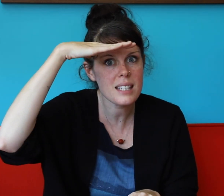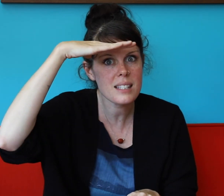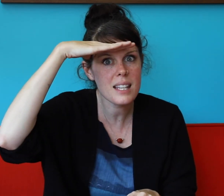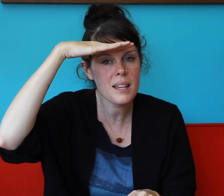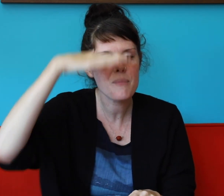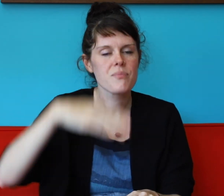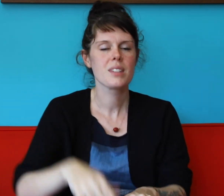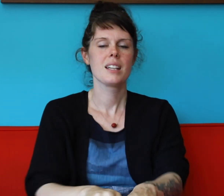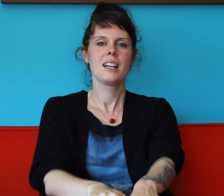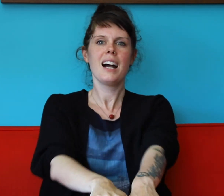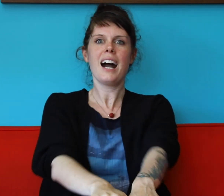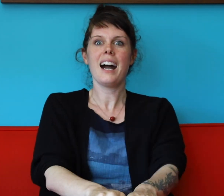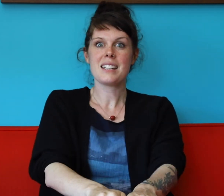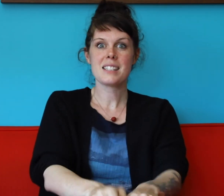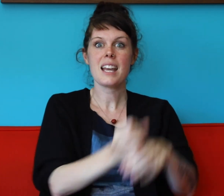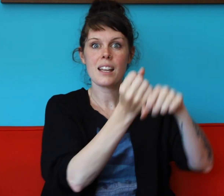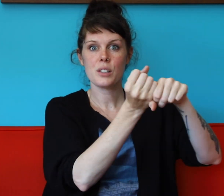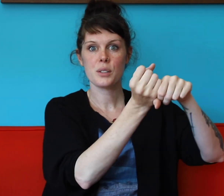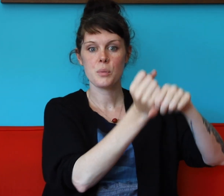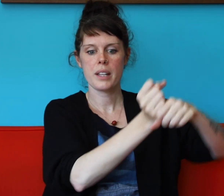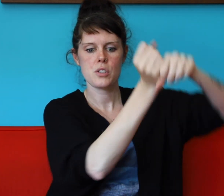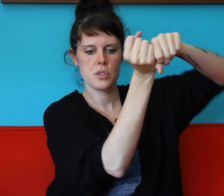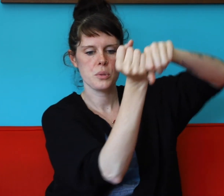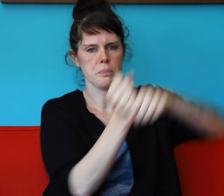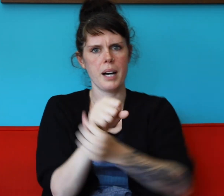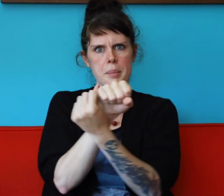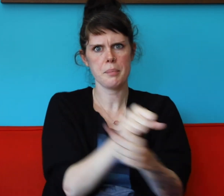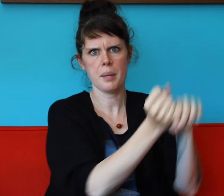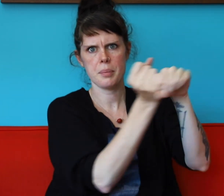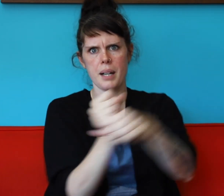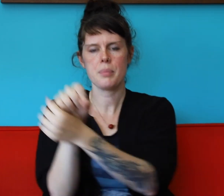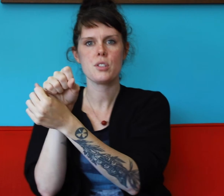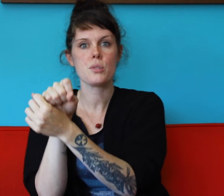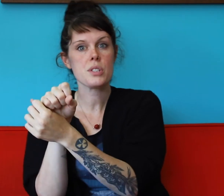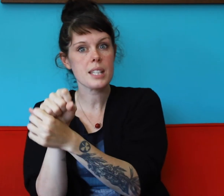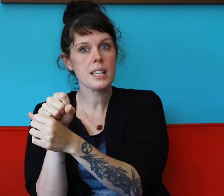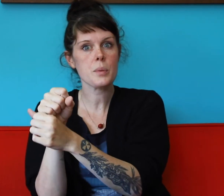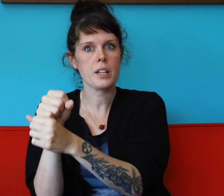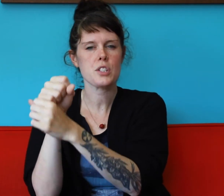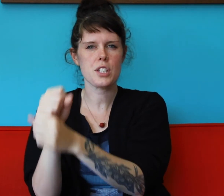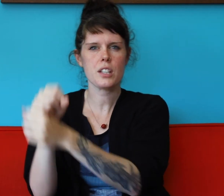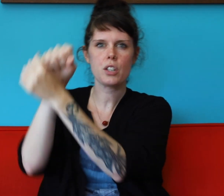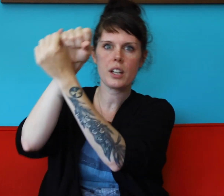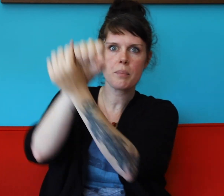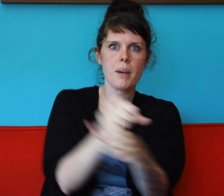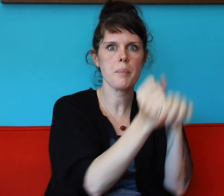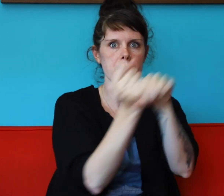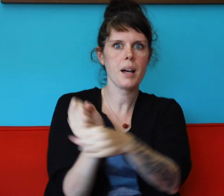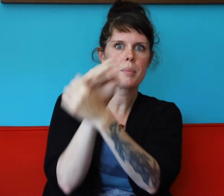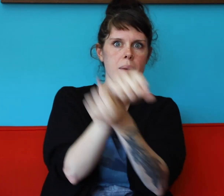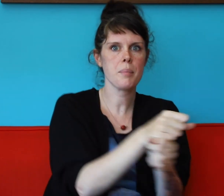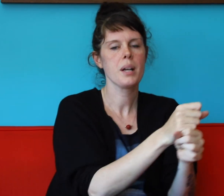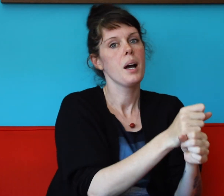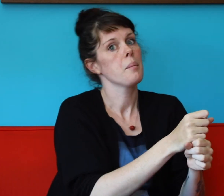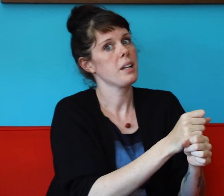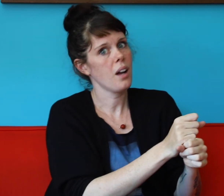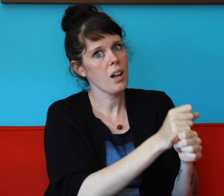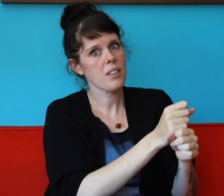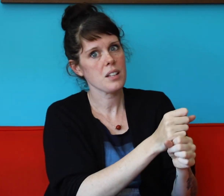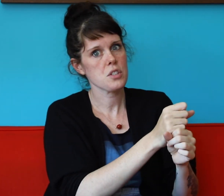see, see. A sailor went to mop, mop, mop, to see what she could mop, mop, mop. But all that